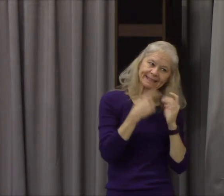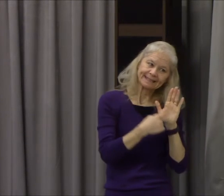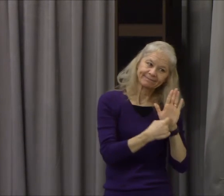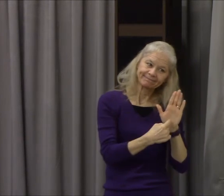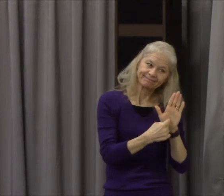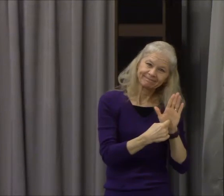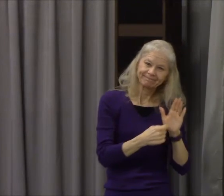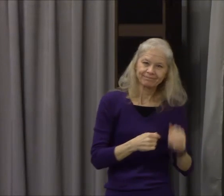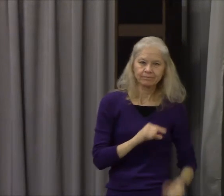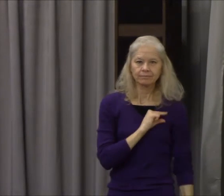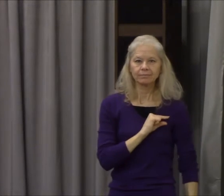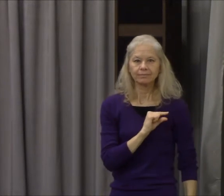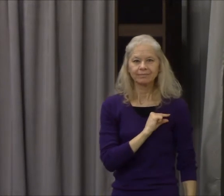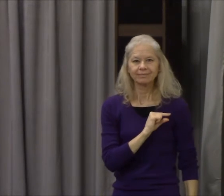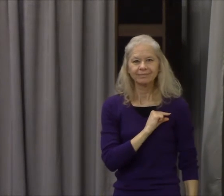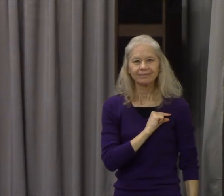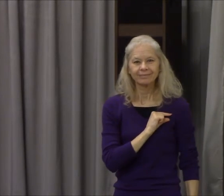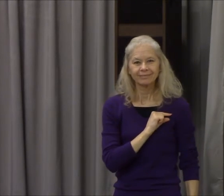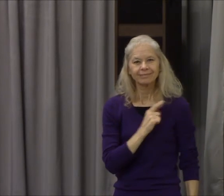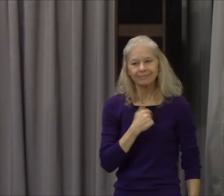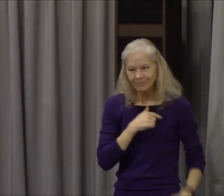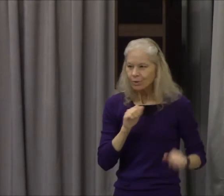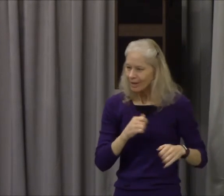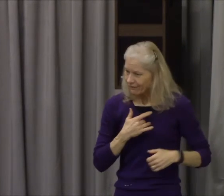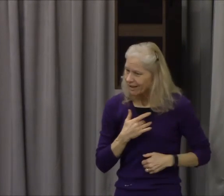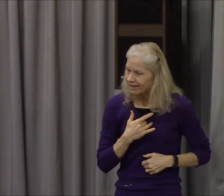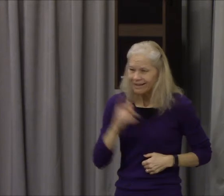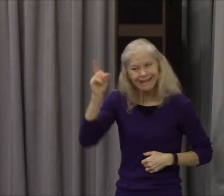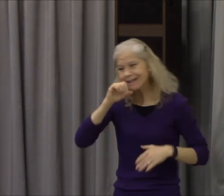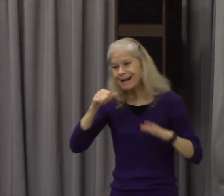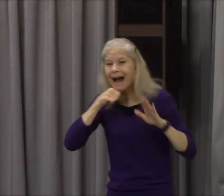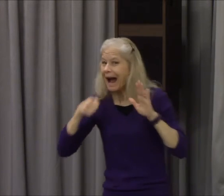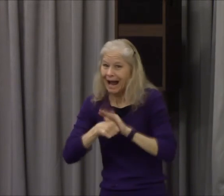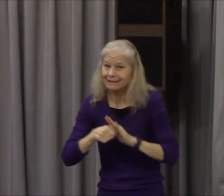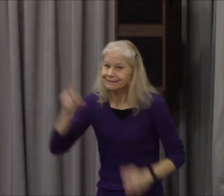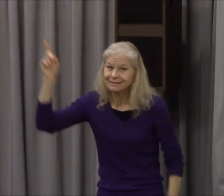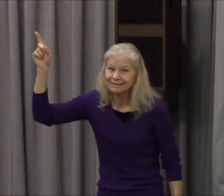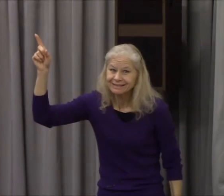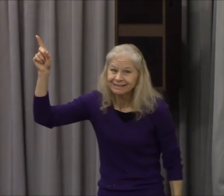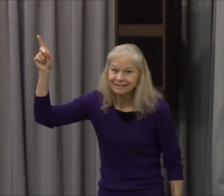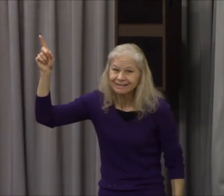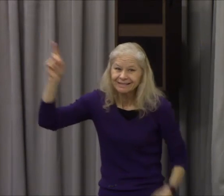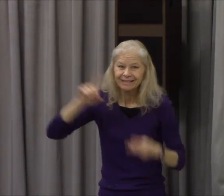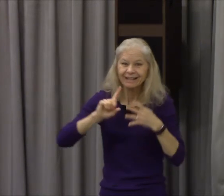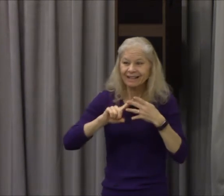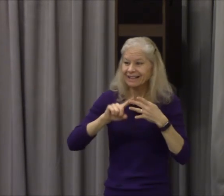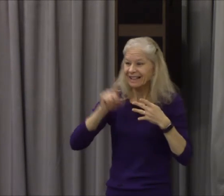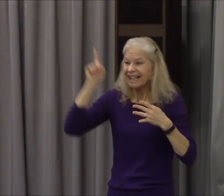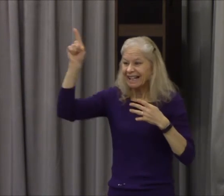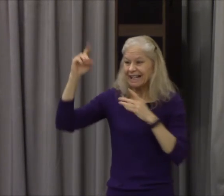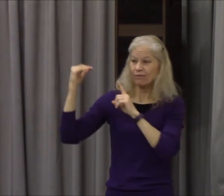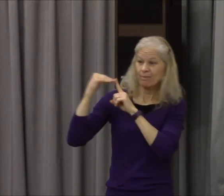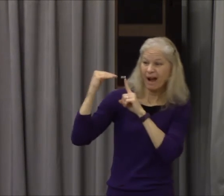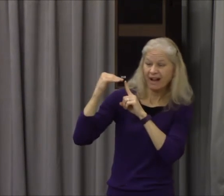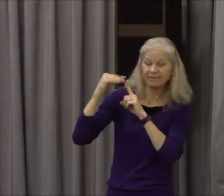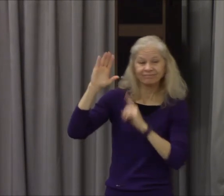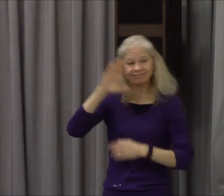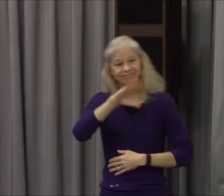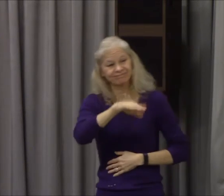through the resurrected Christ he not hiding hiding Paul finish it whosoever shall call upon the name of Lord one three words